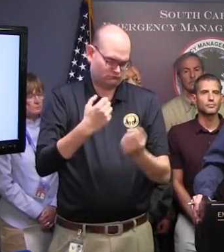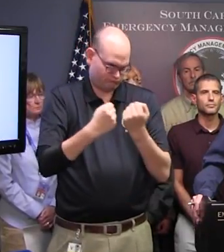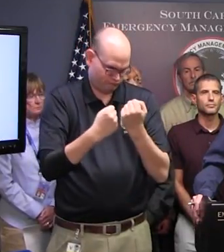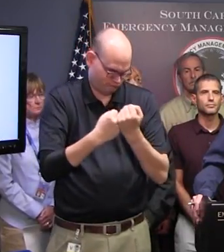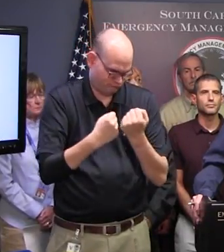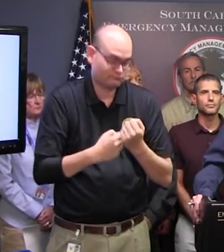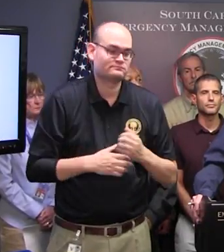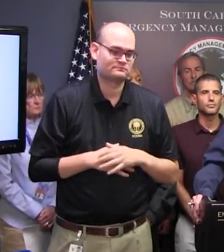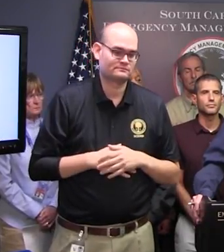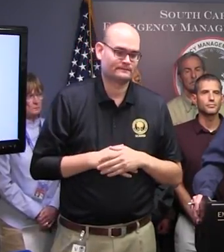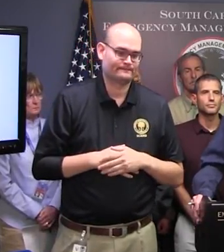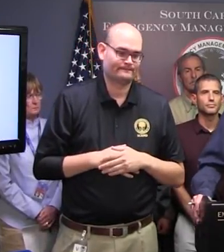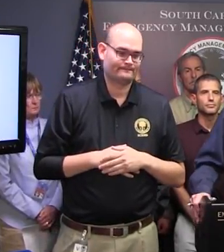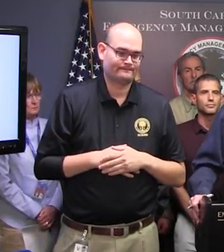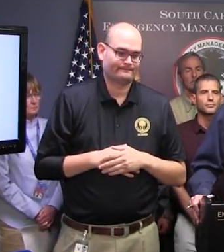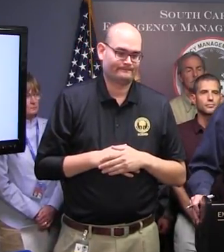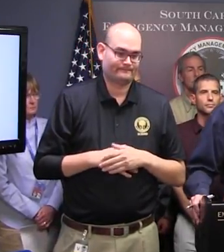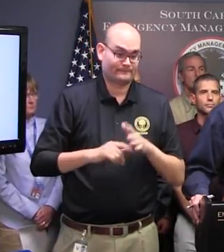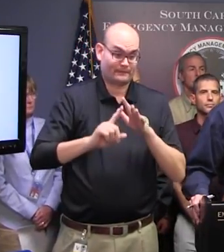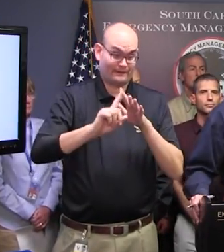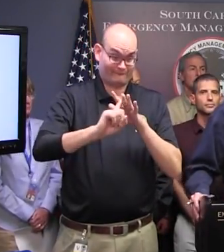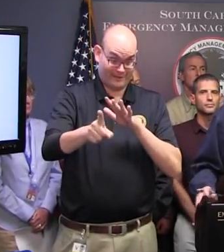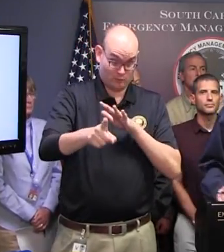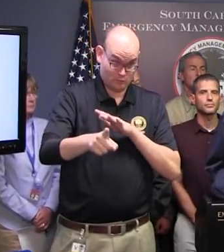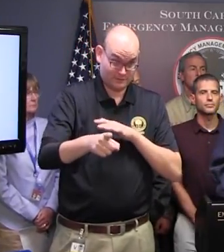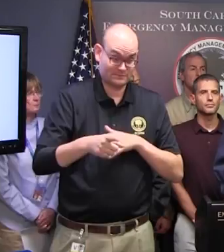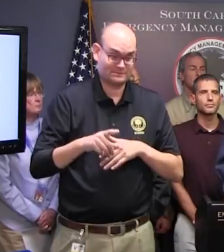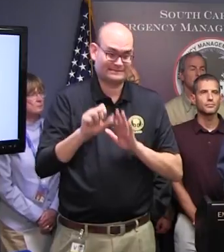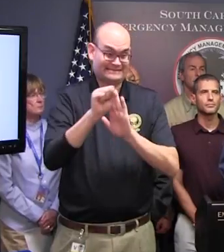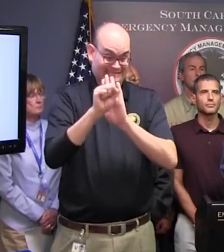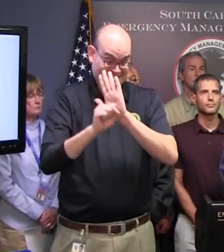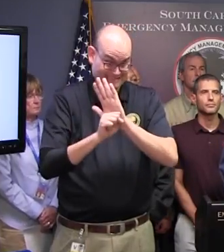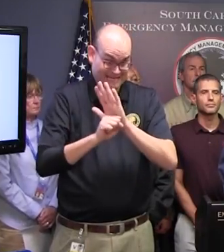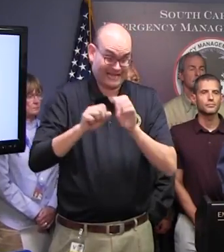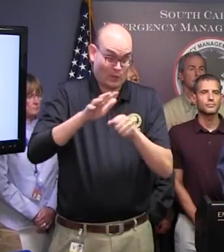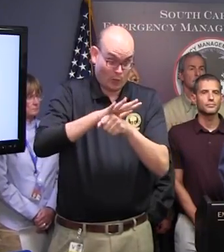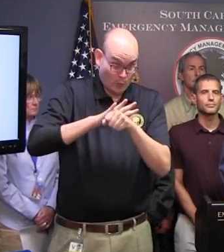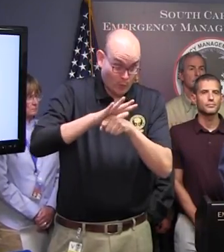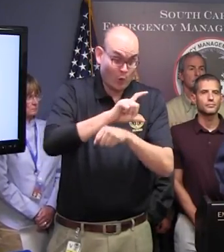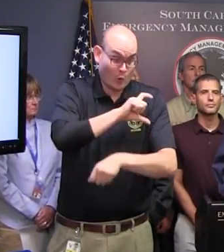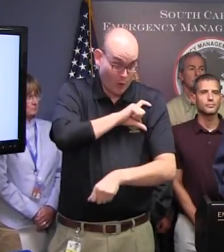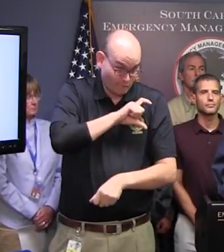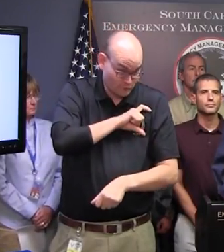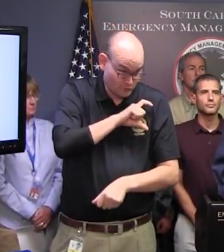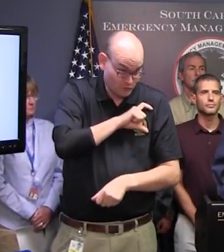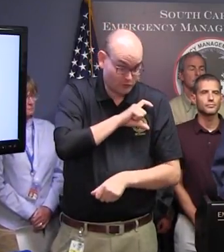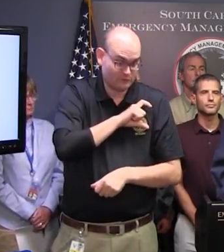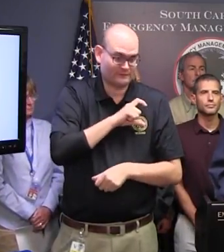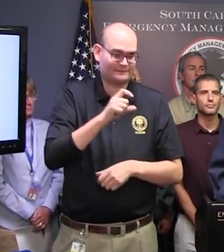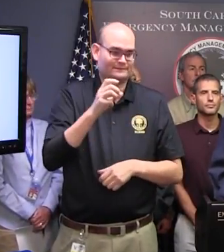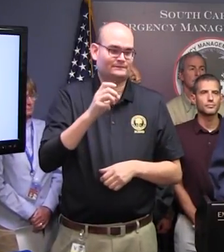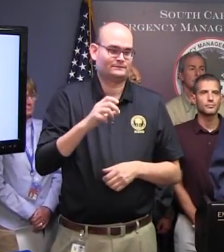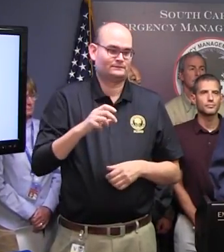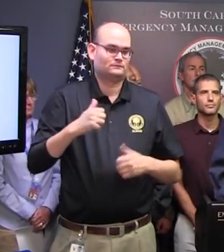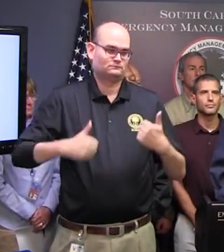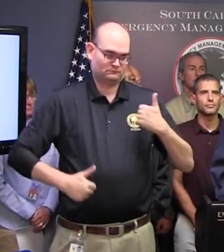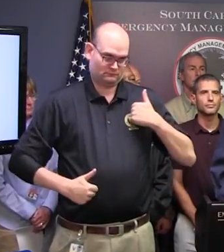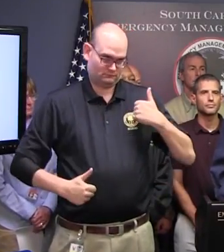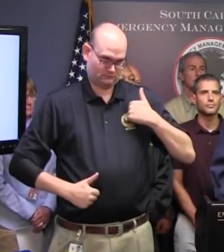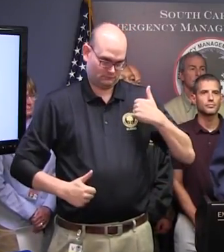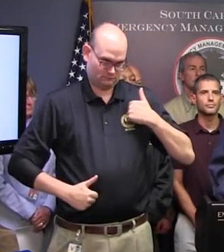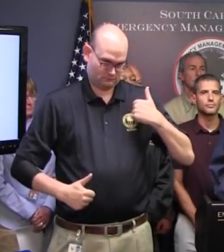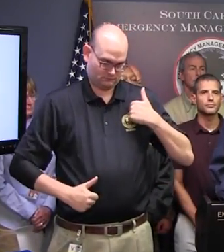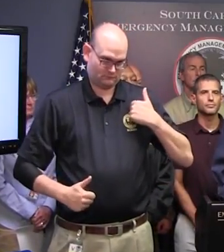As for evacuations, the state and local law enforcement officers, along with the armed National Guardsmen,